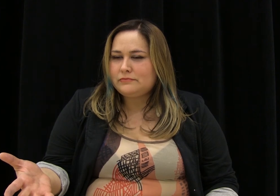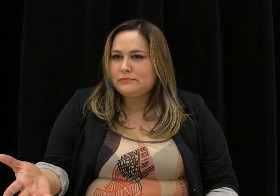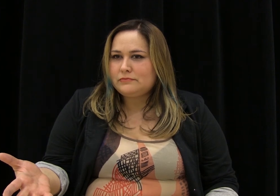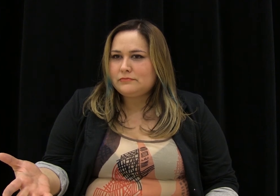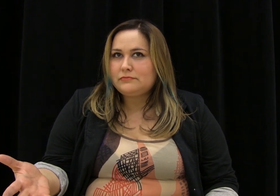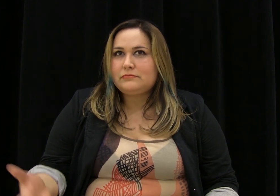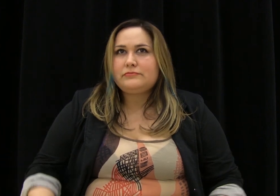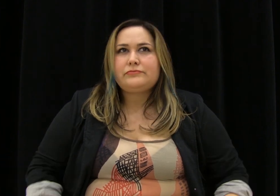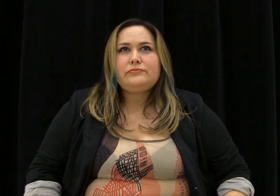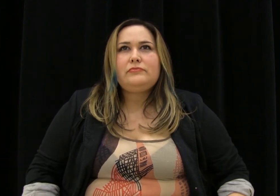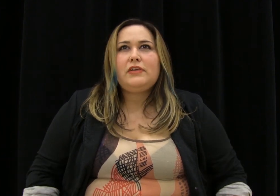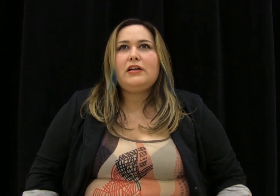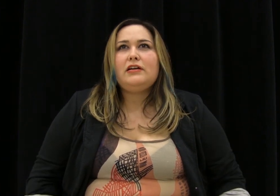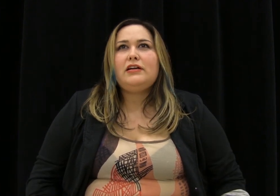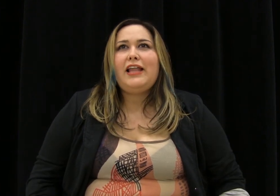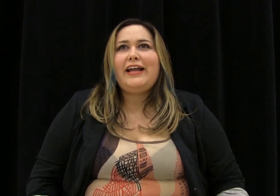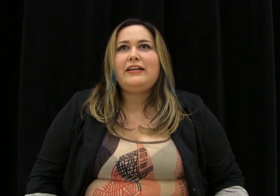Clyde. Clyde.